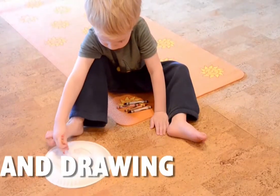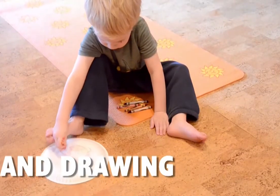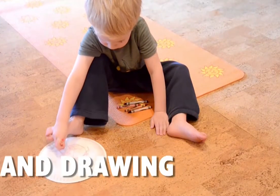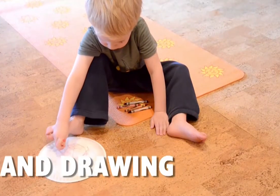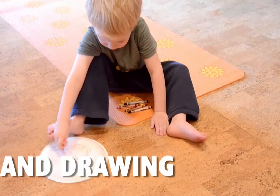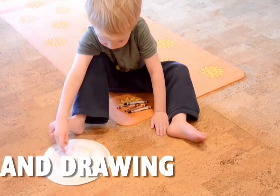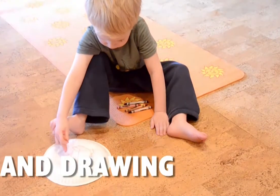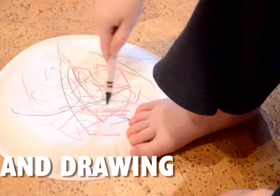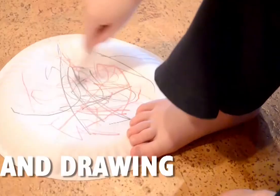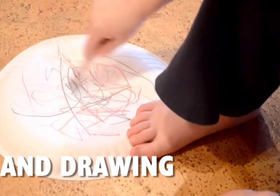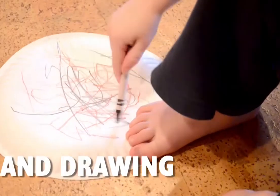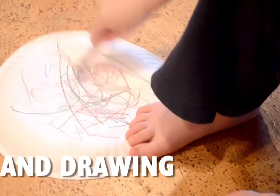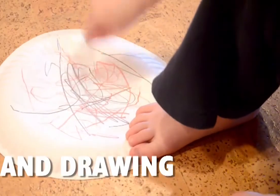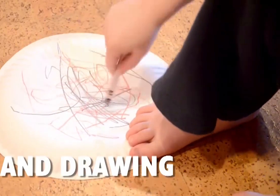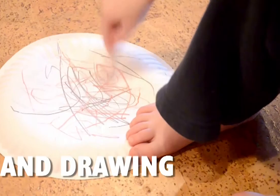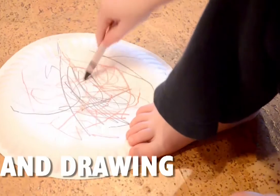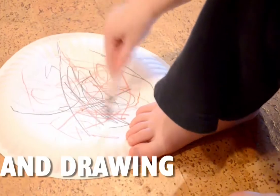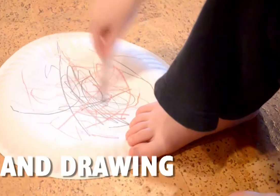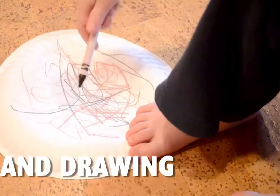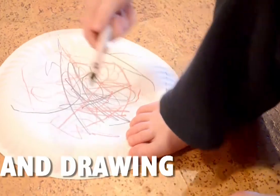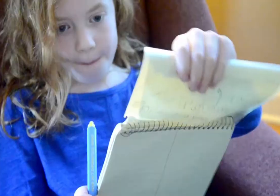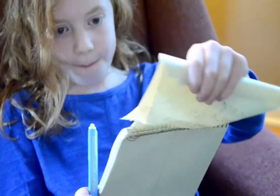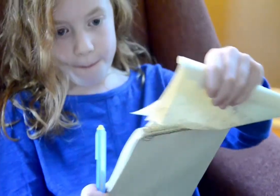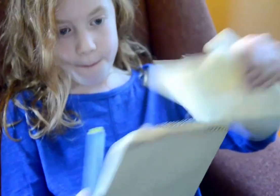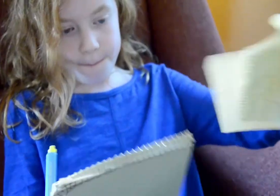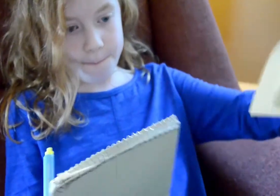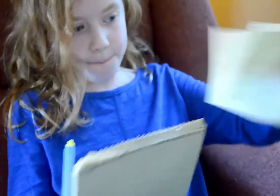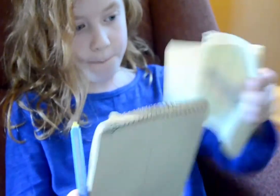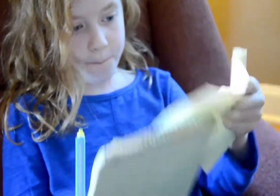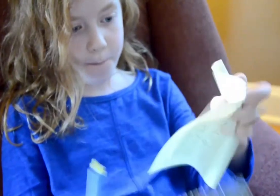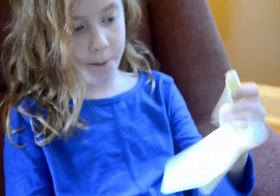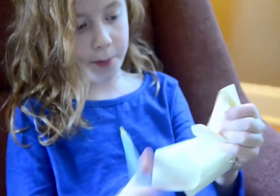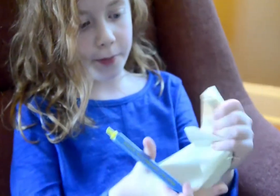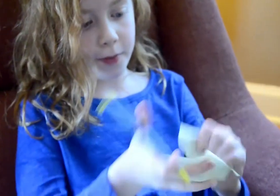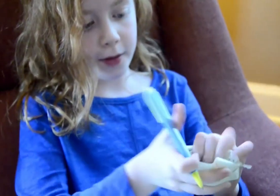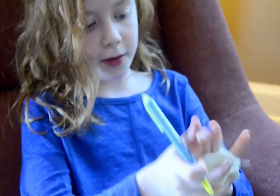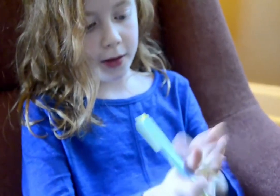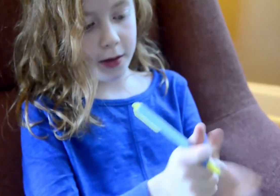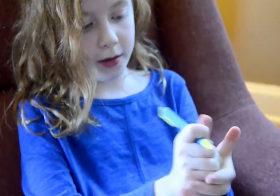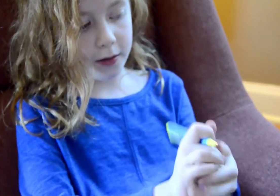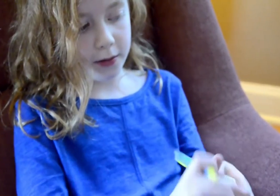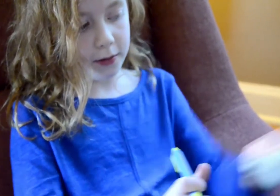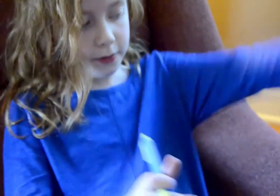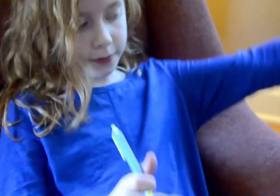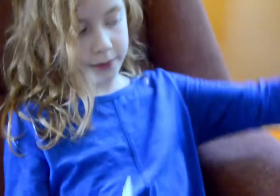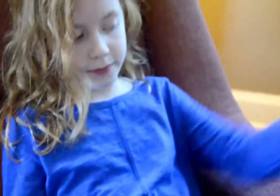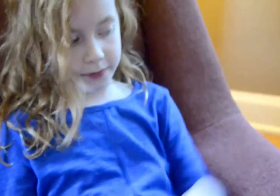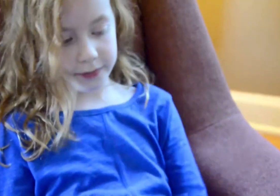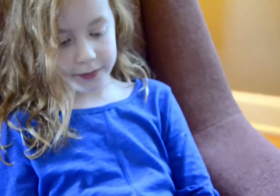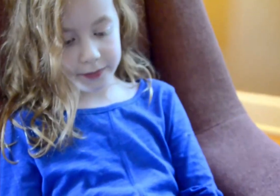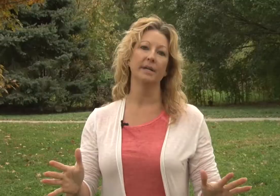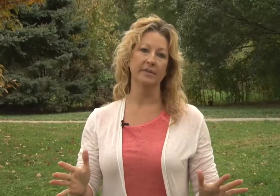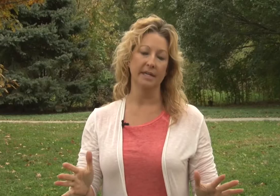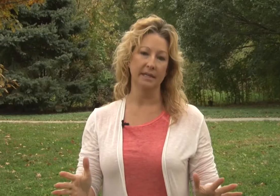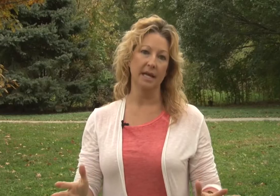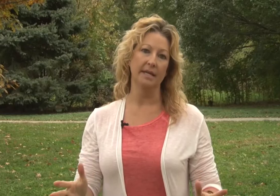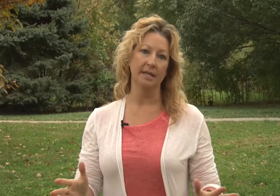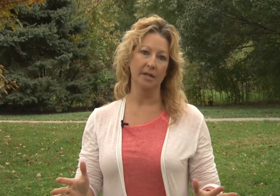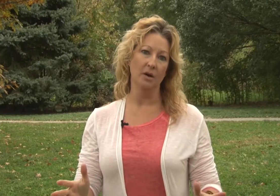anger or frustration, just crumpling it up and throwing it away. So a way of getting rid of it and letting it go